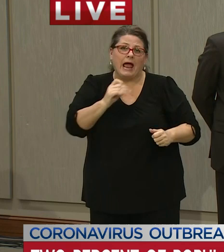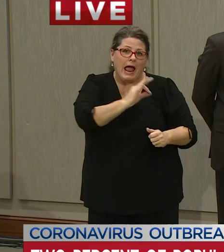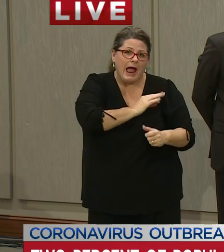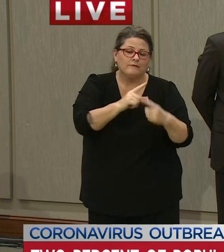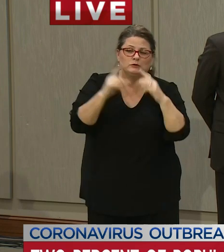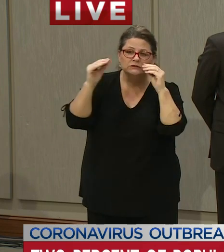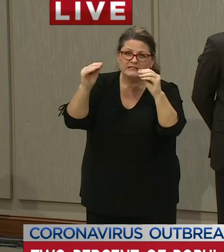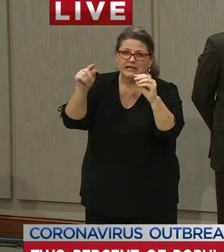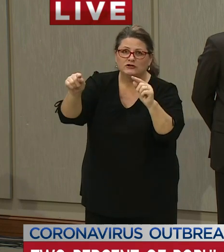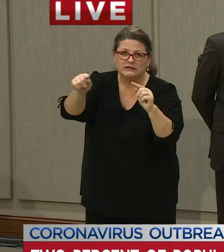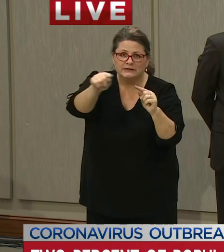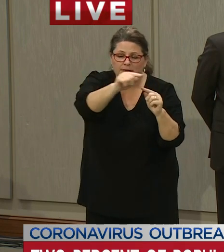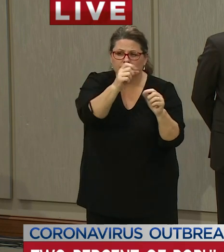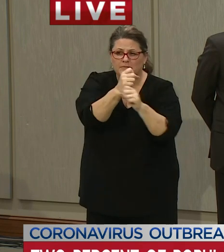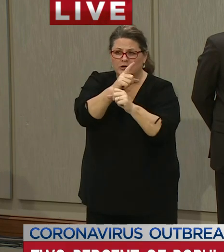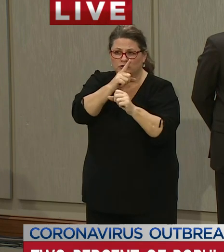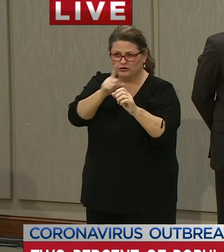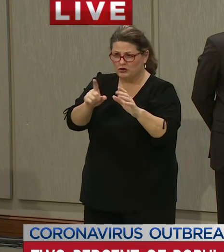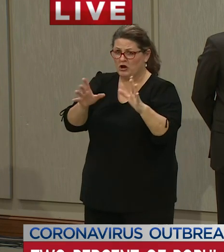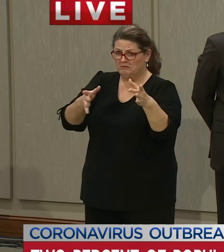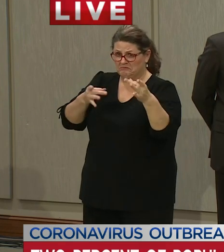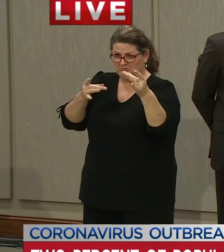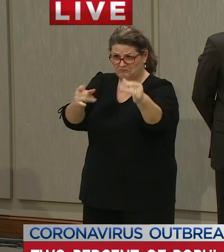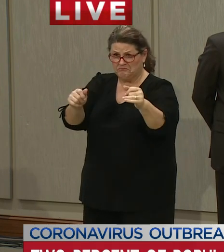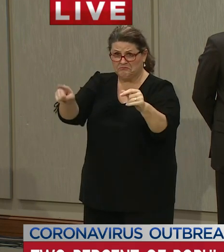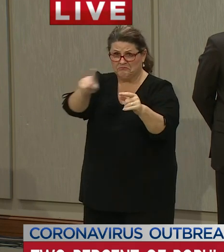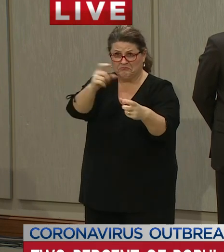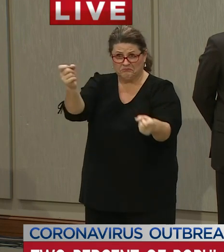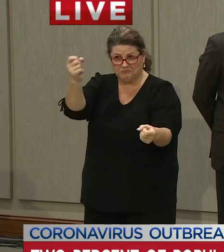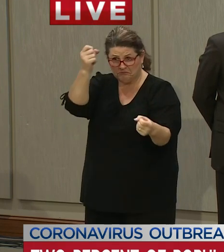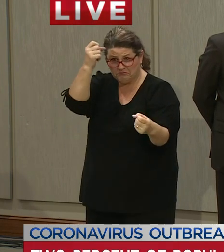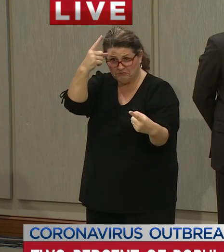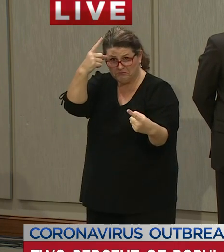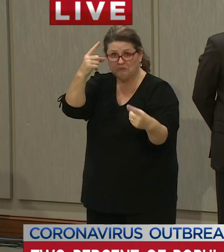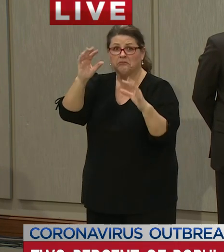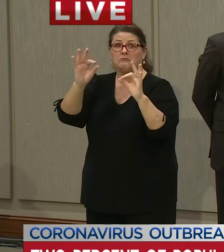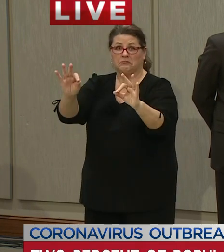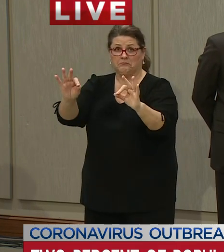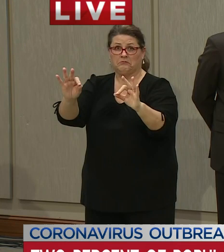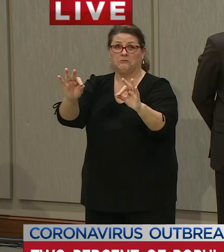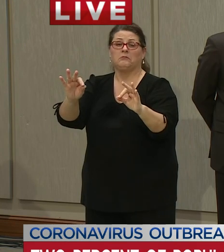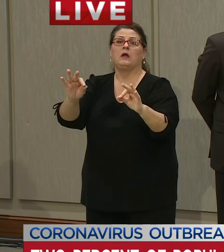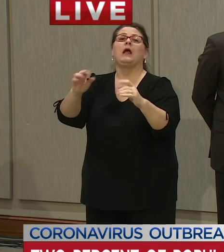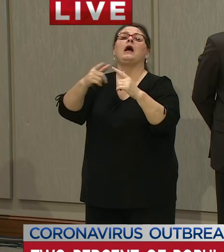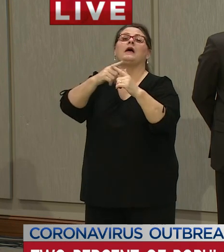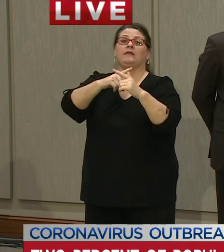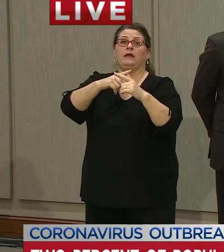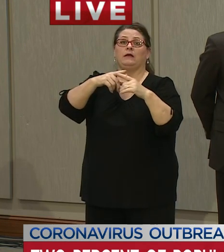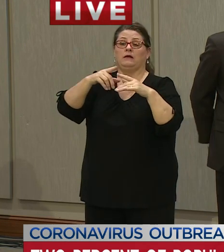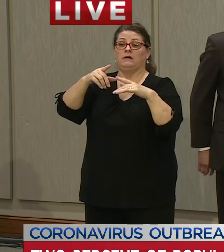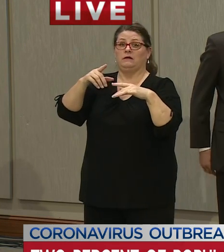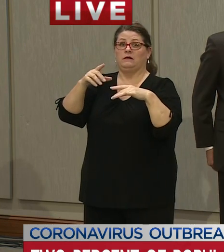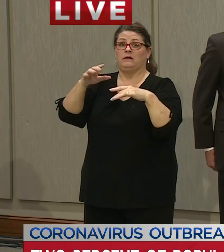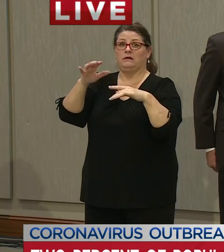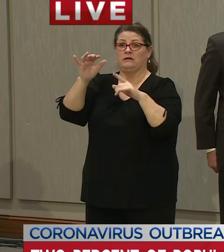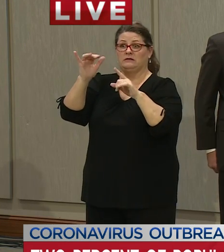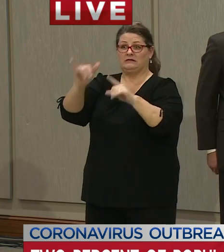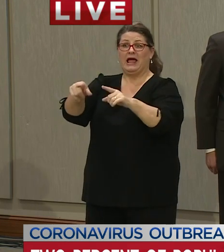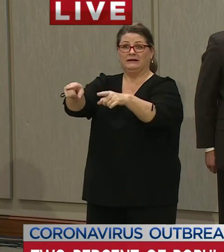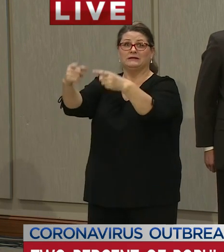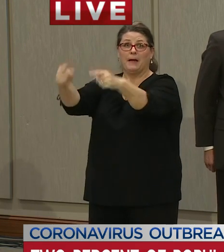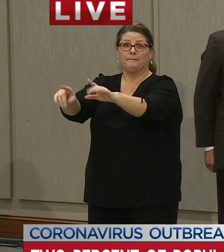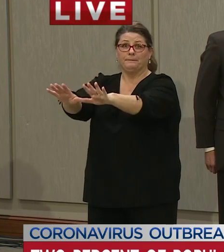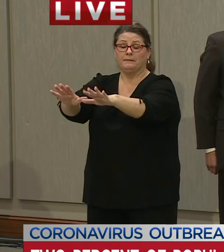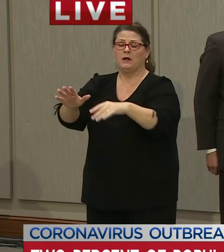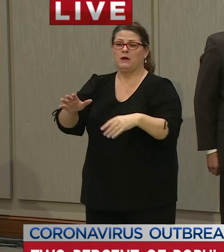we want to make sure that that process goes smoothly we will be planning while this is taking place